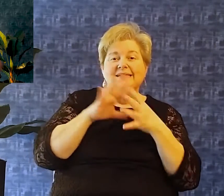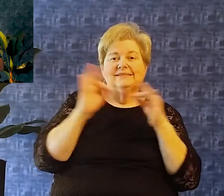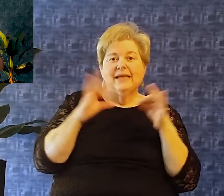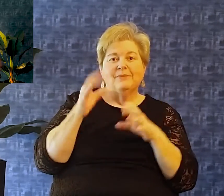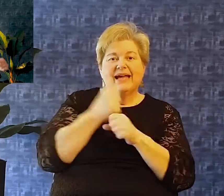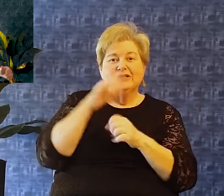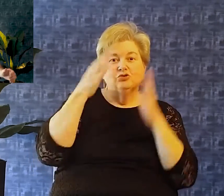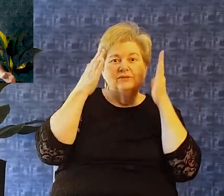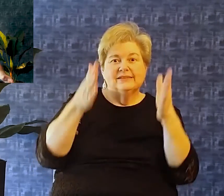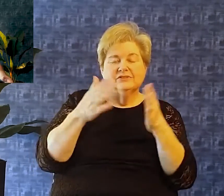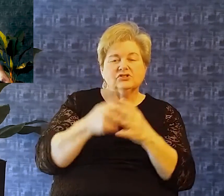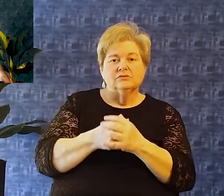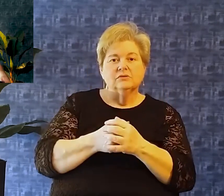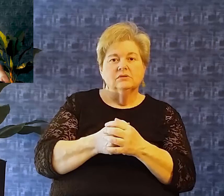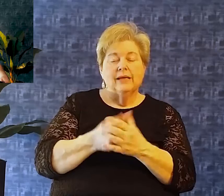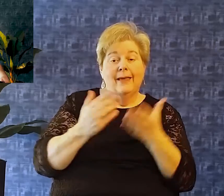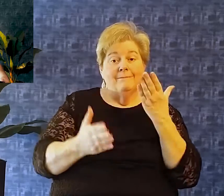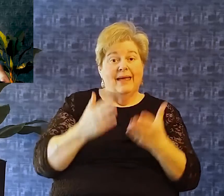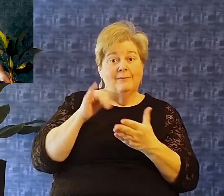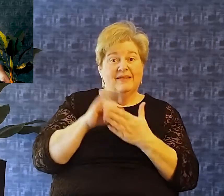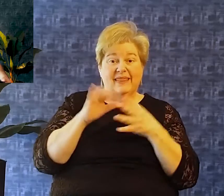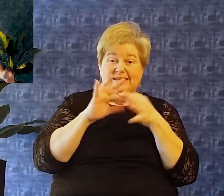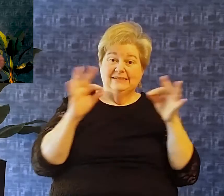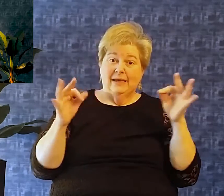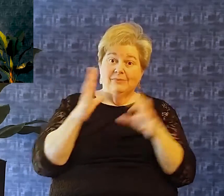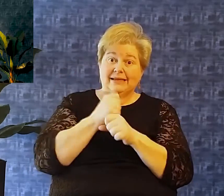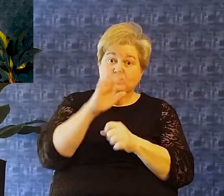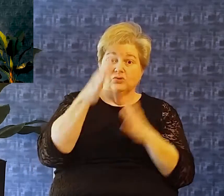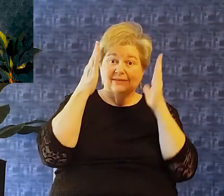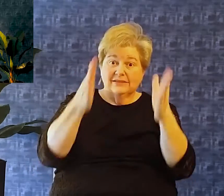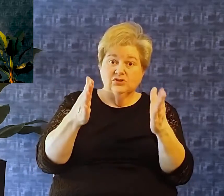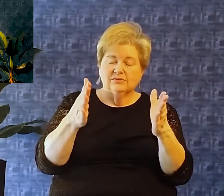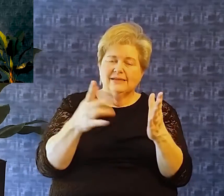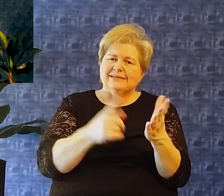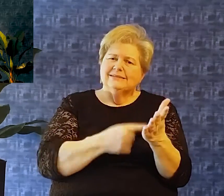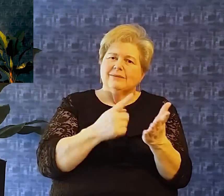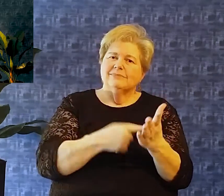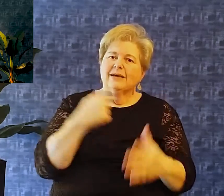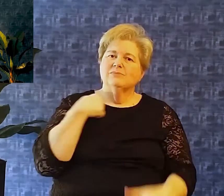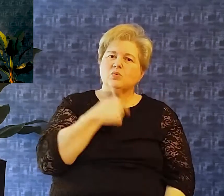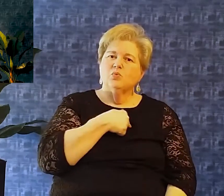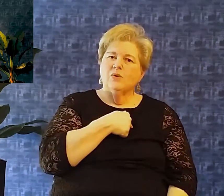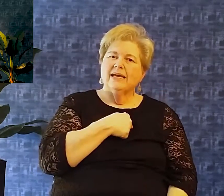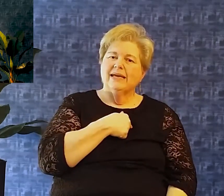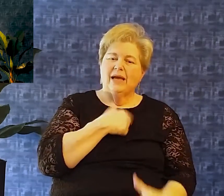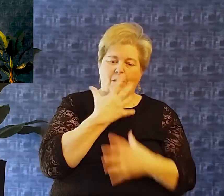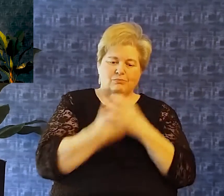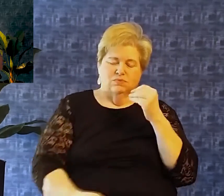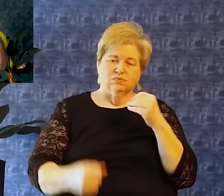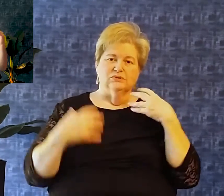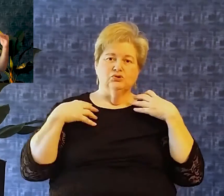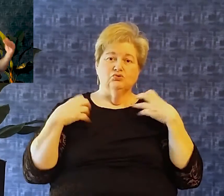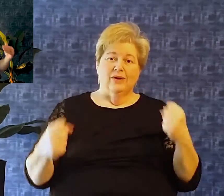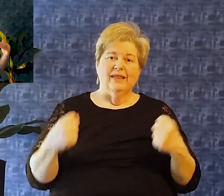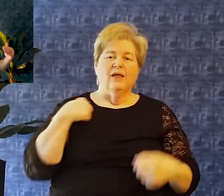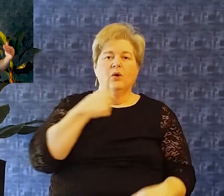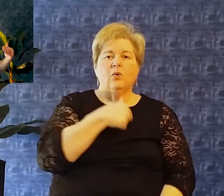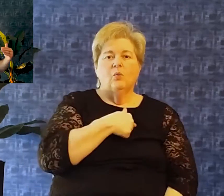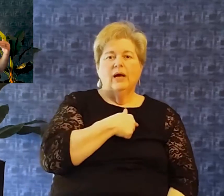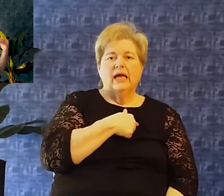glad that statement Got your attention And maybe Maybe that statement Is getting your attention today That sometimes When we are out of strength What